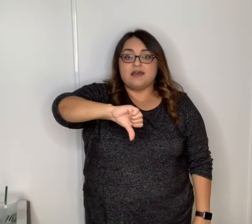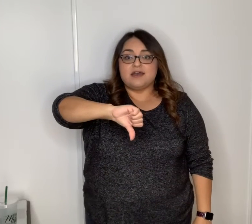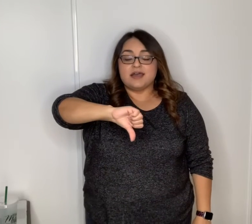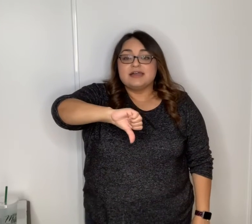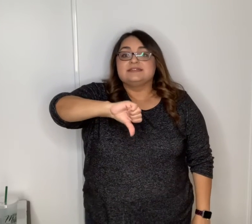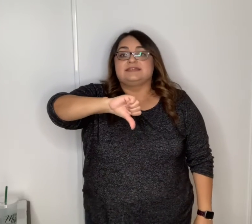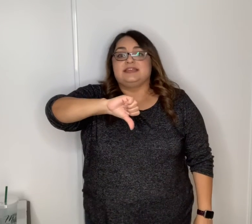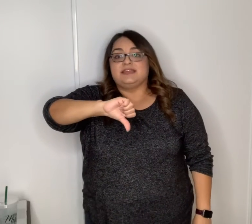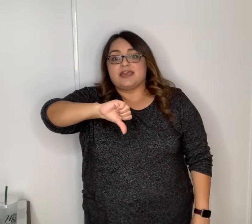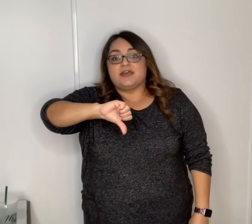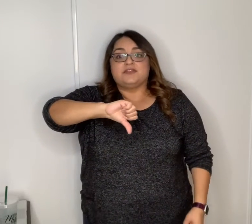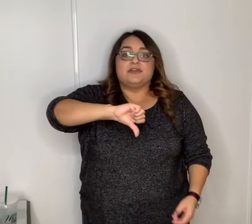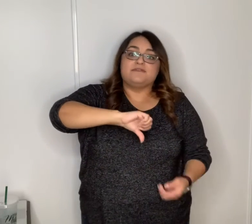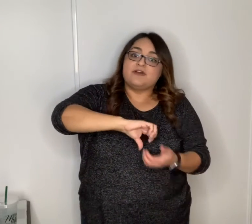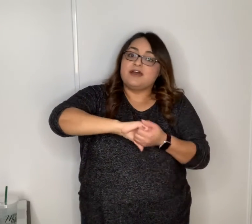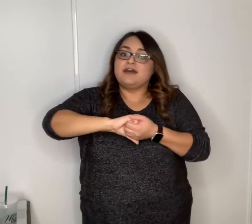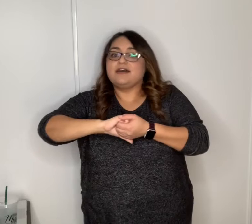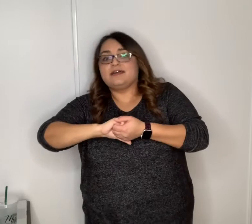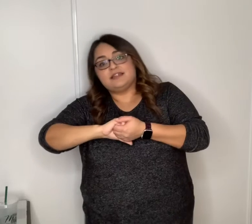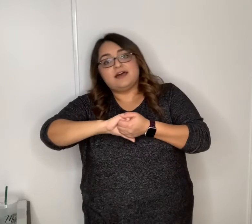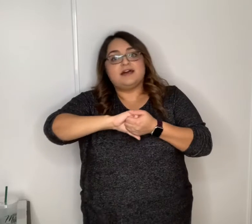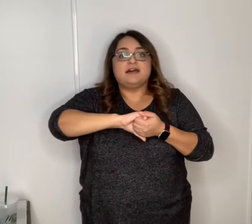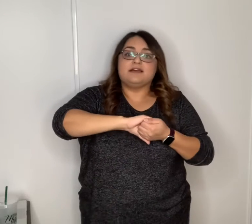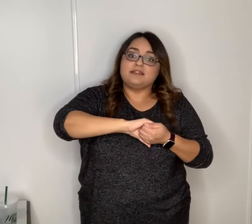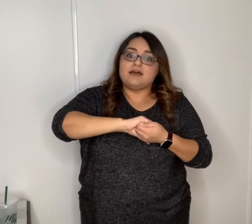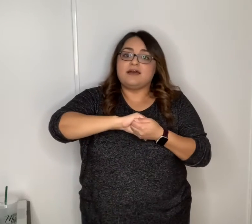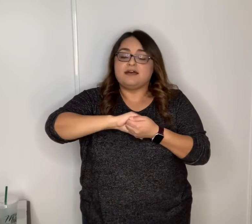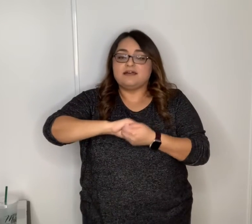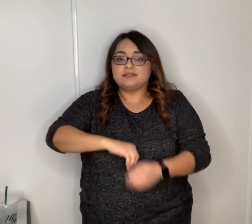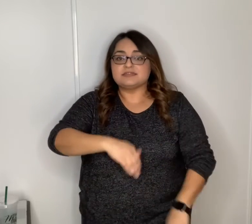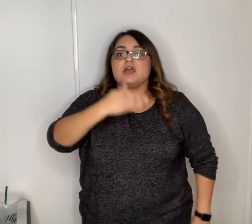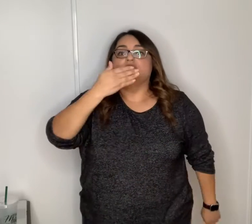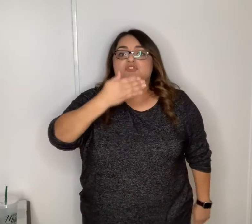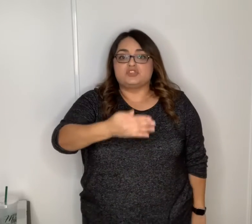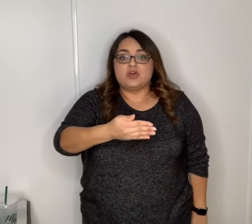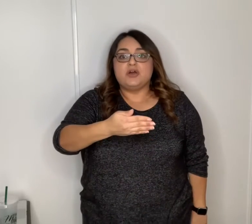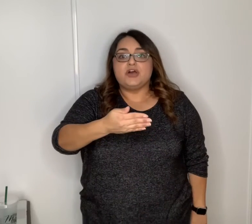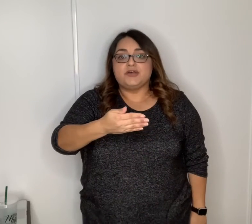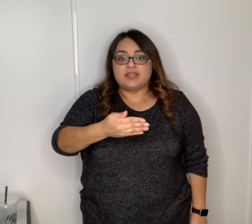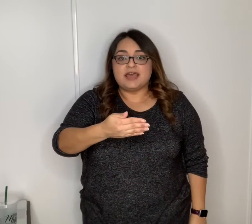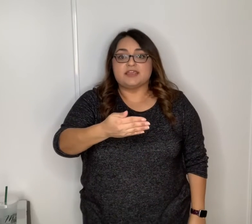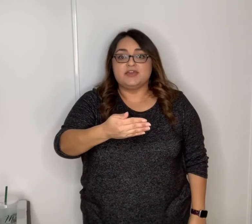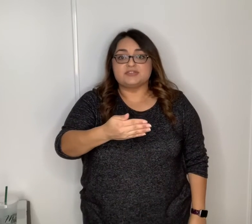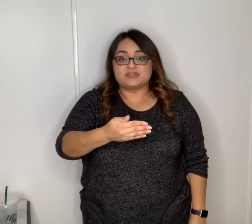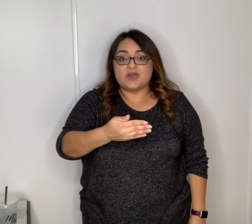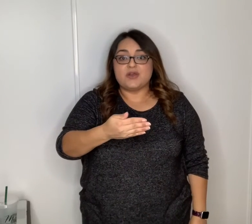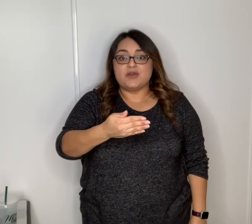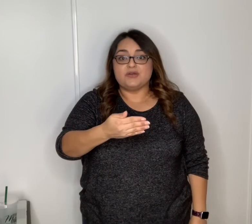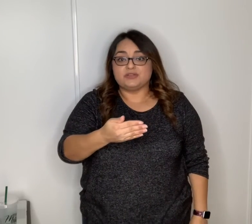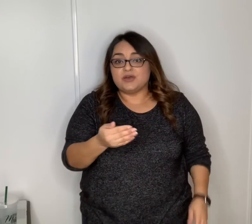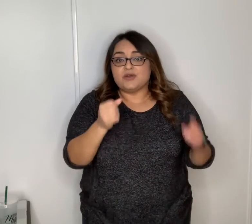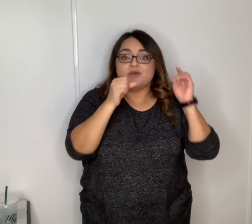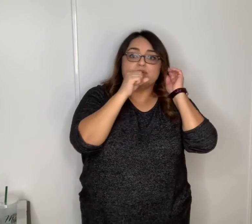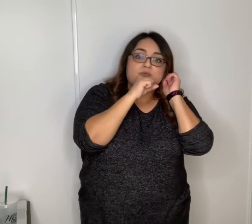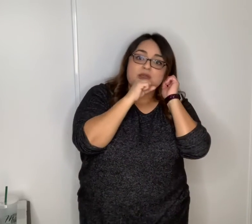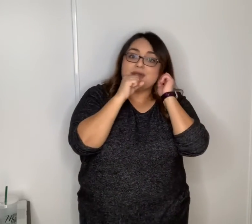oh out your father la so like a solo oh